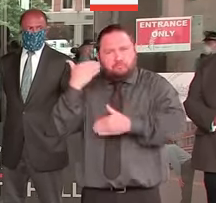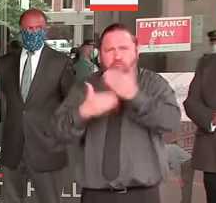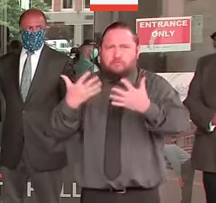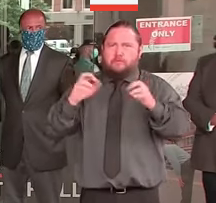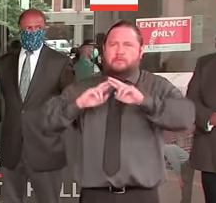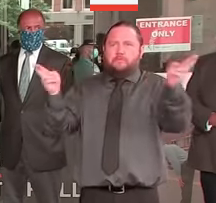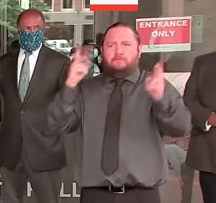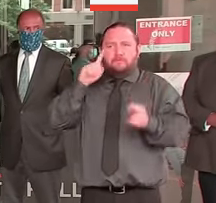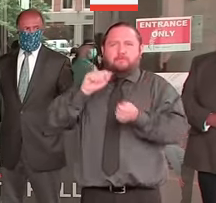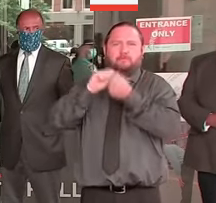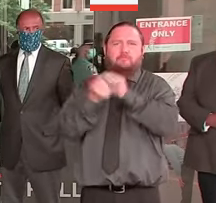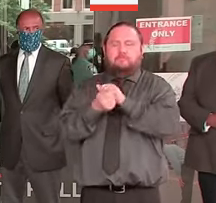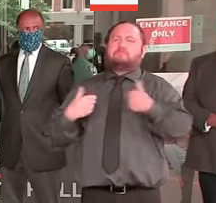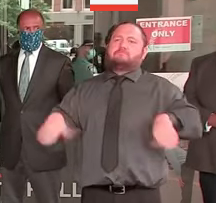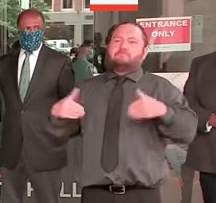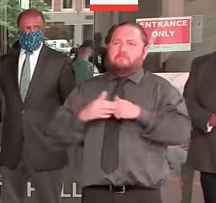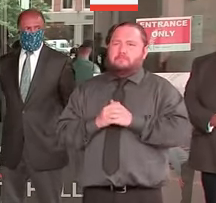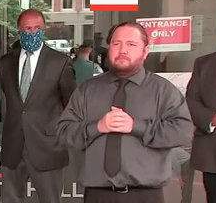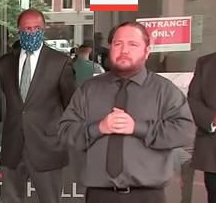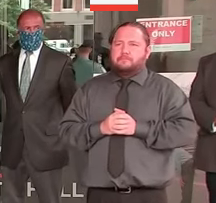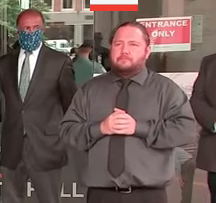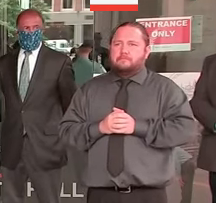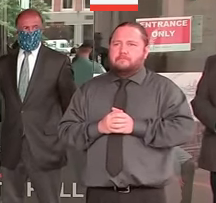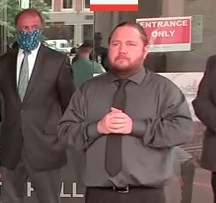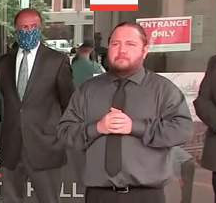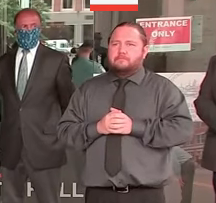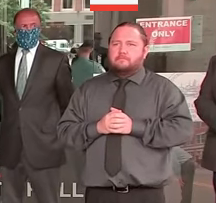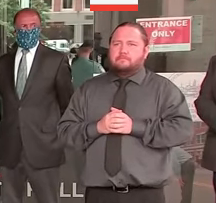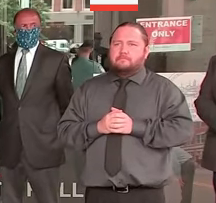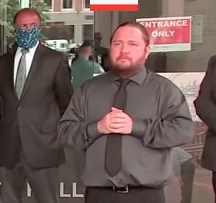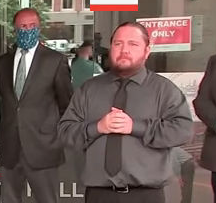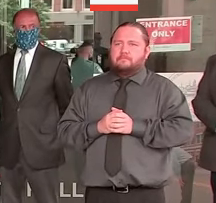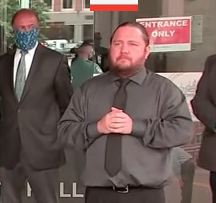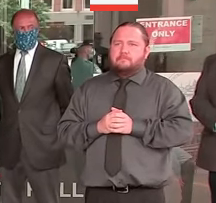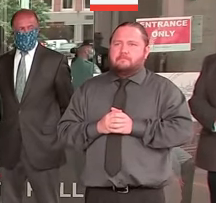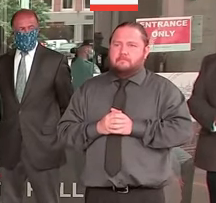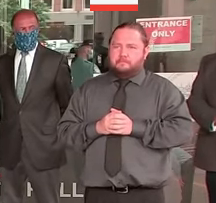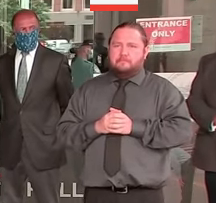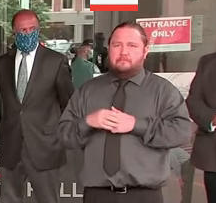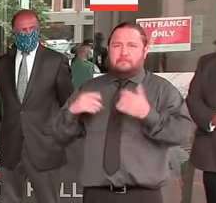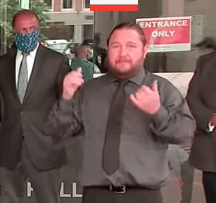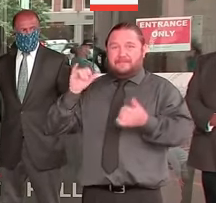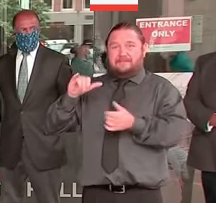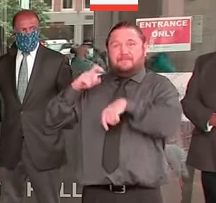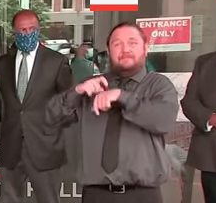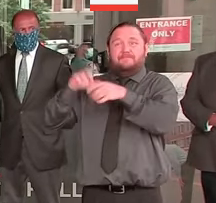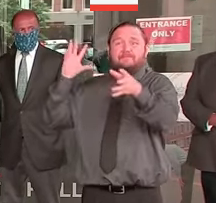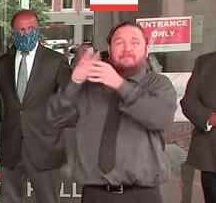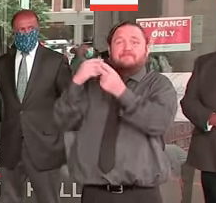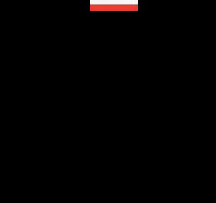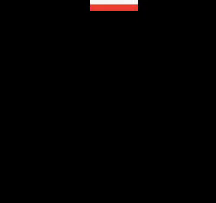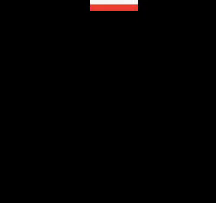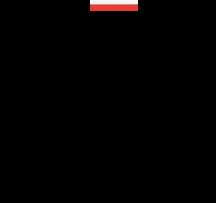for the second quarter of the 21st century, 2020, really began change in our country.